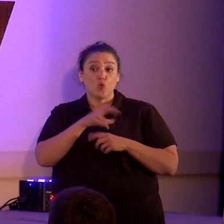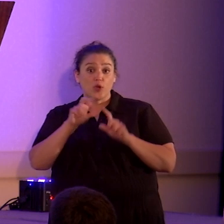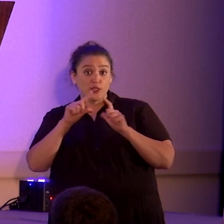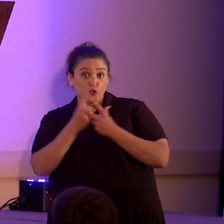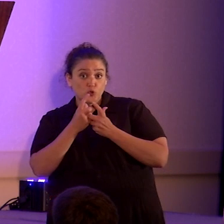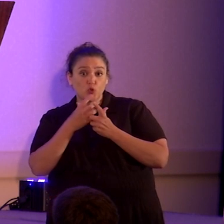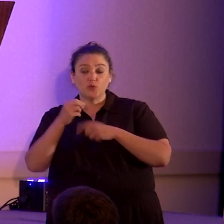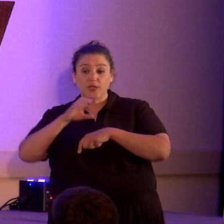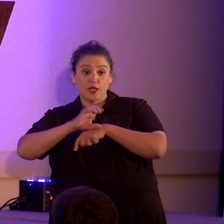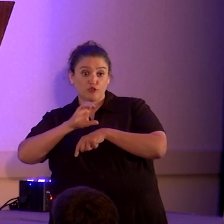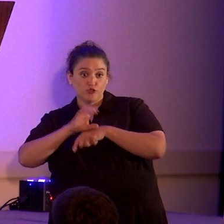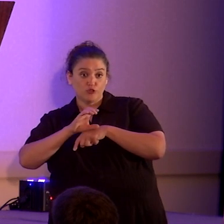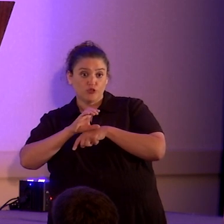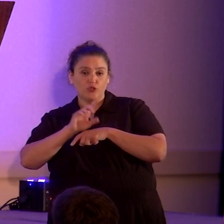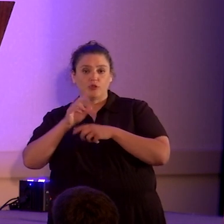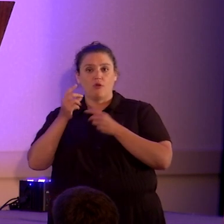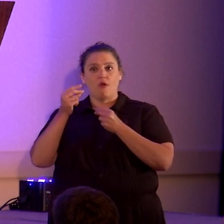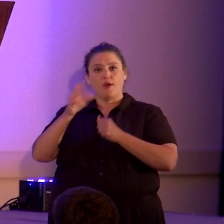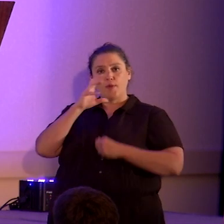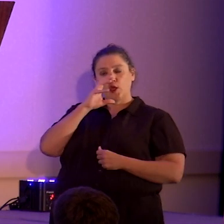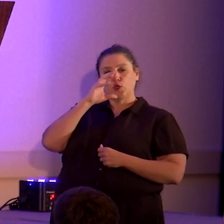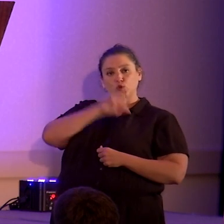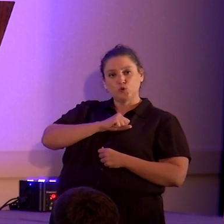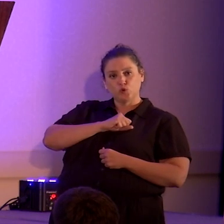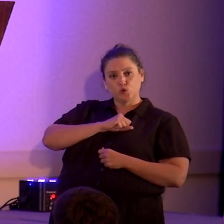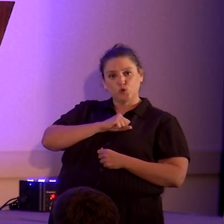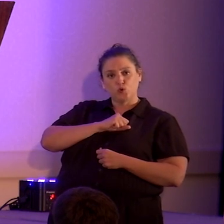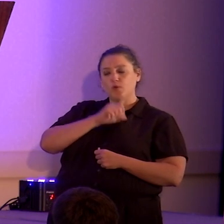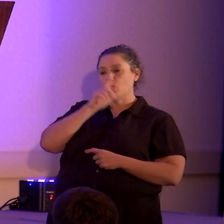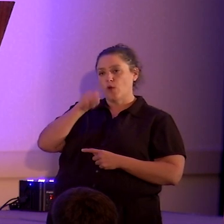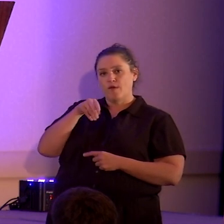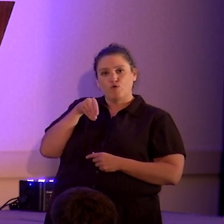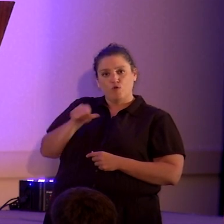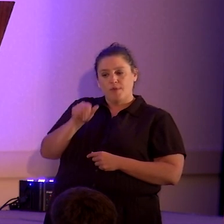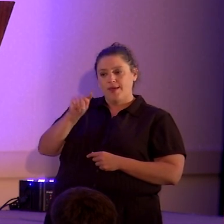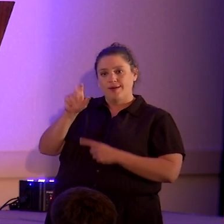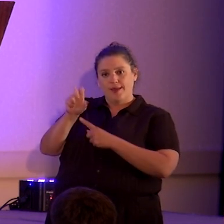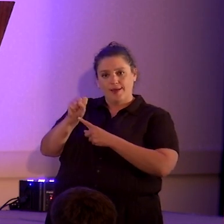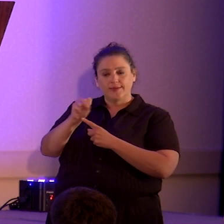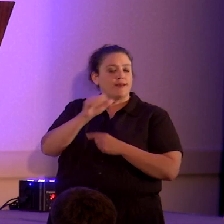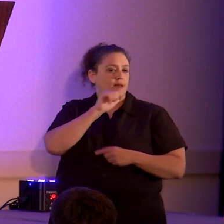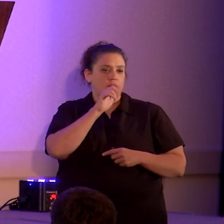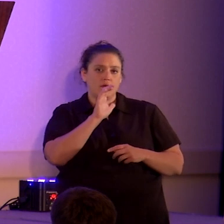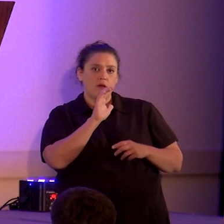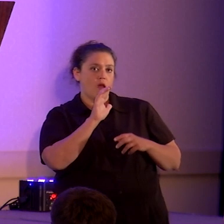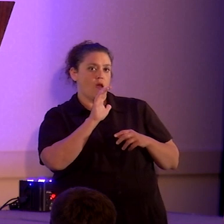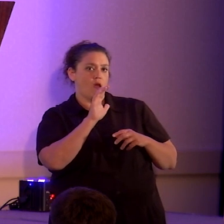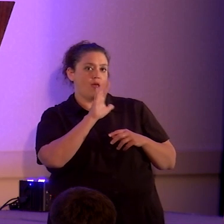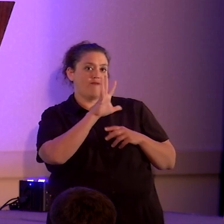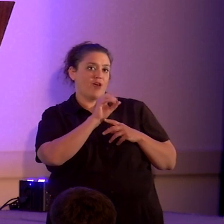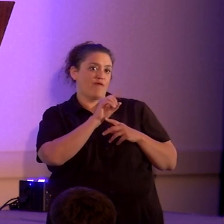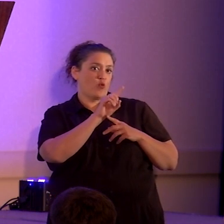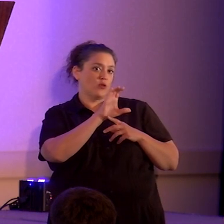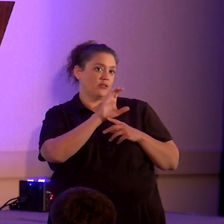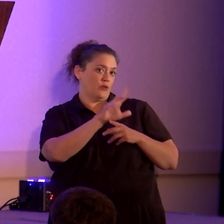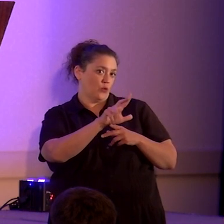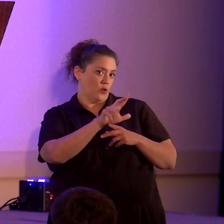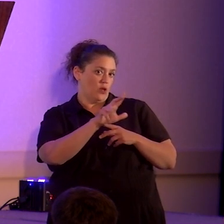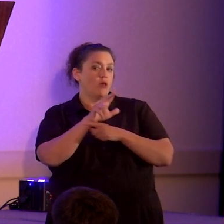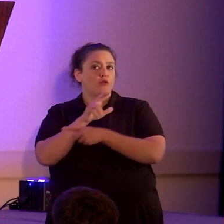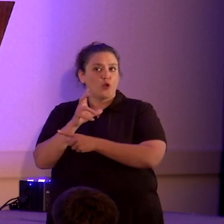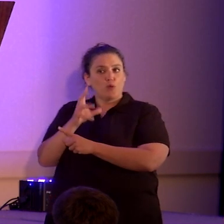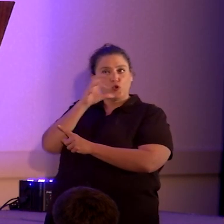and churches are presumed to be tax-exempt. We're not presumed to be tax-exempt. They're presumed to be tax-exempt.